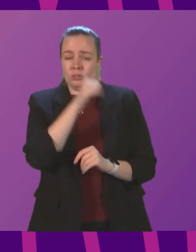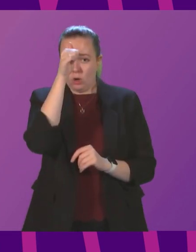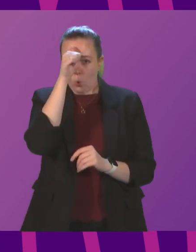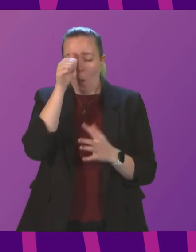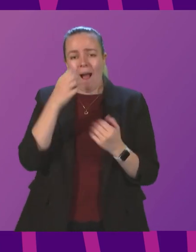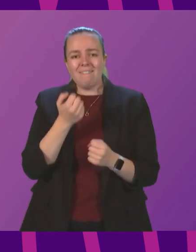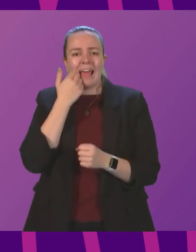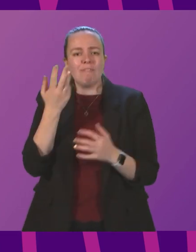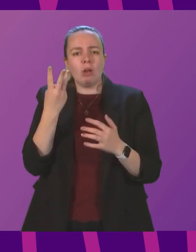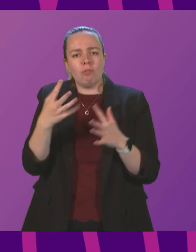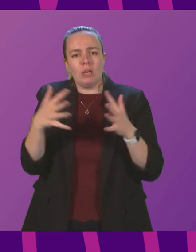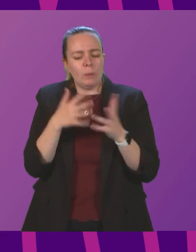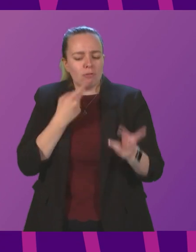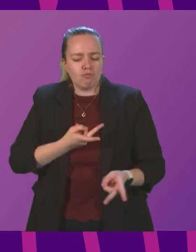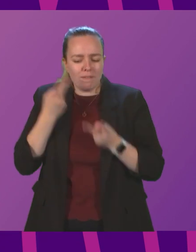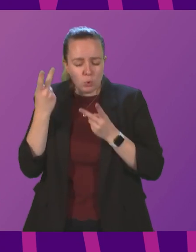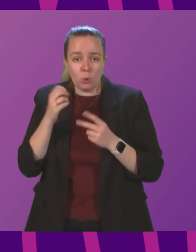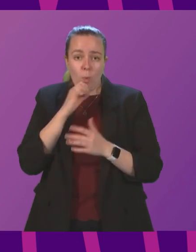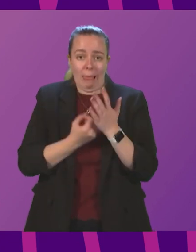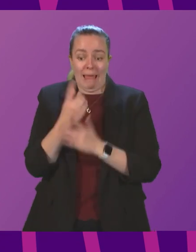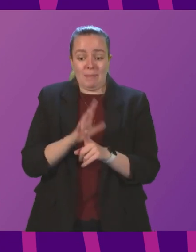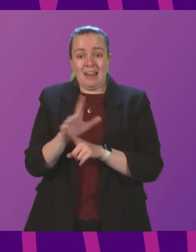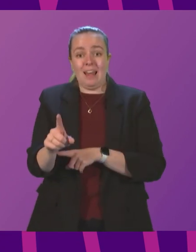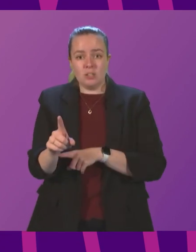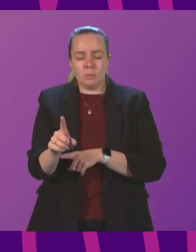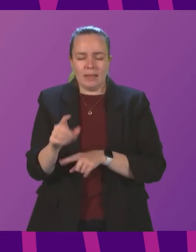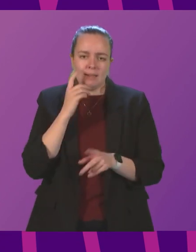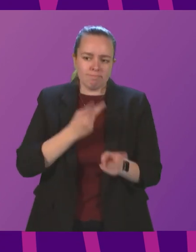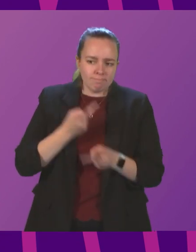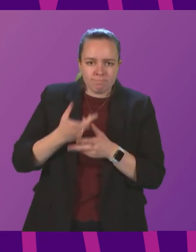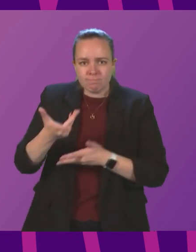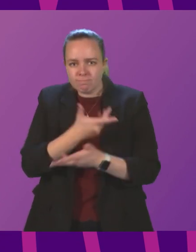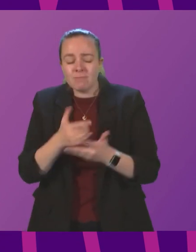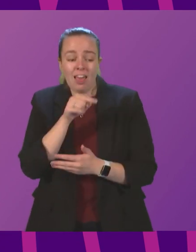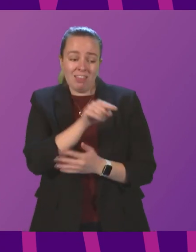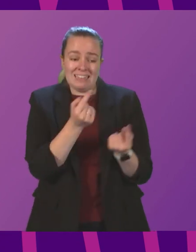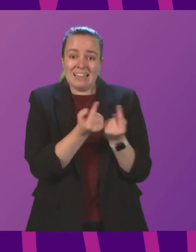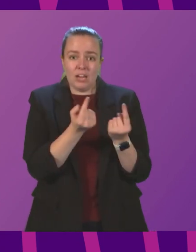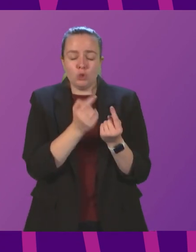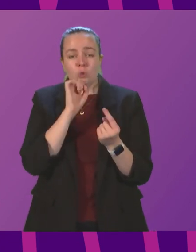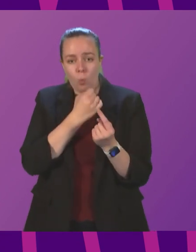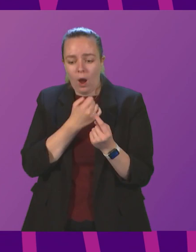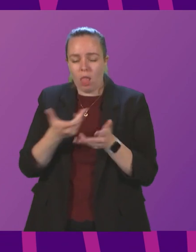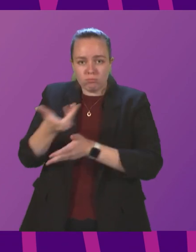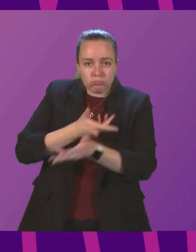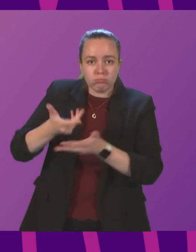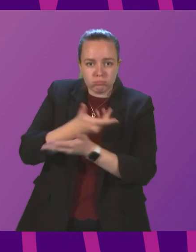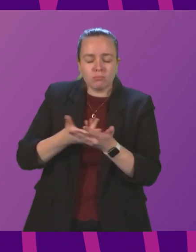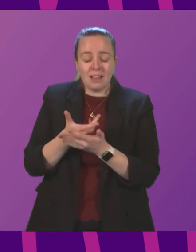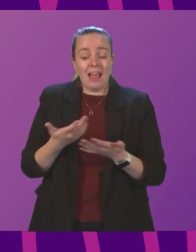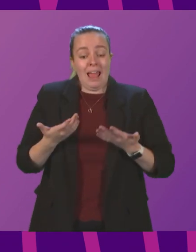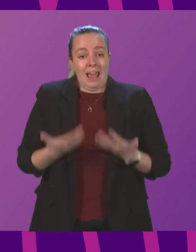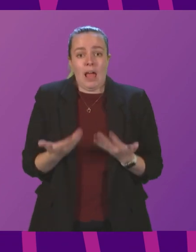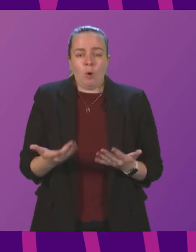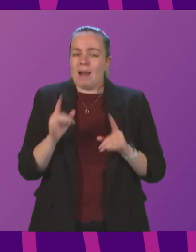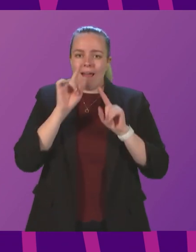weekly review that we will undertake next week and these issues will be part of the consideration. At this stage I